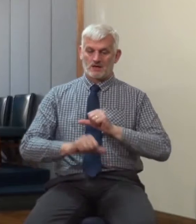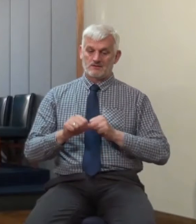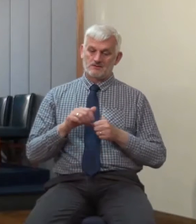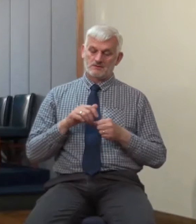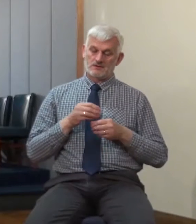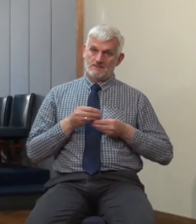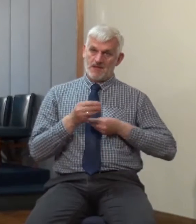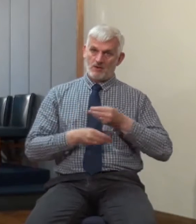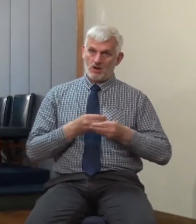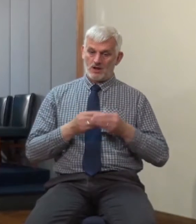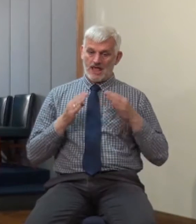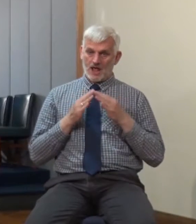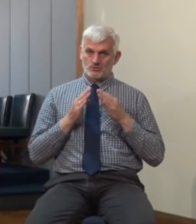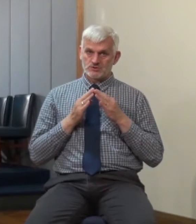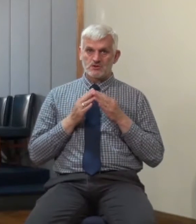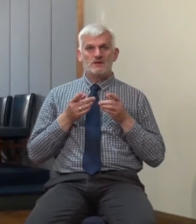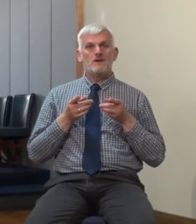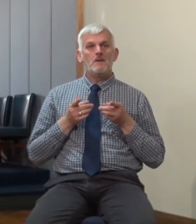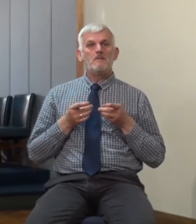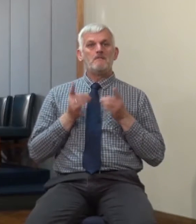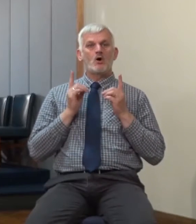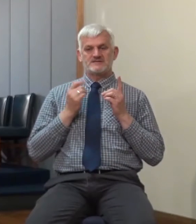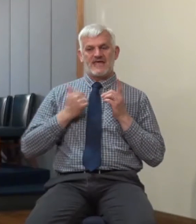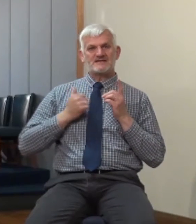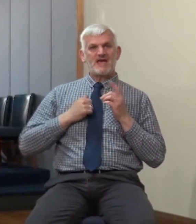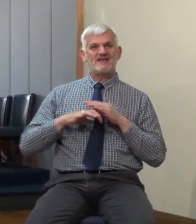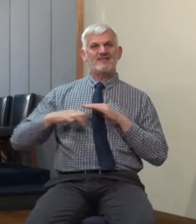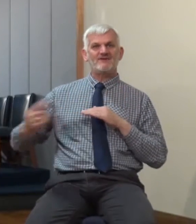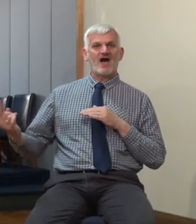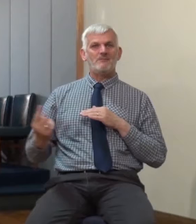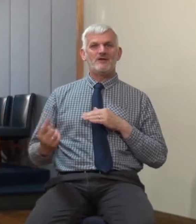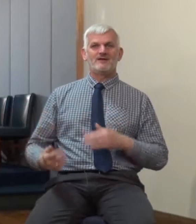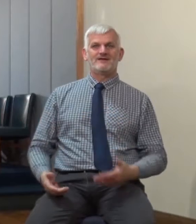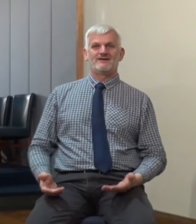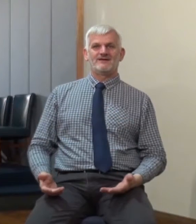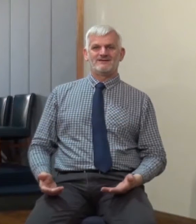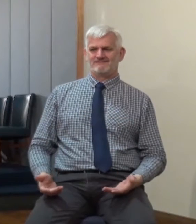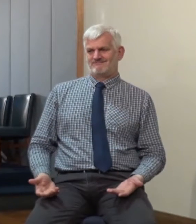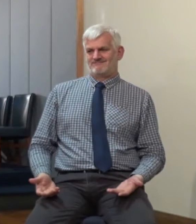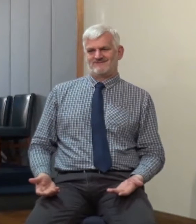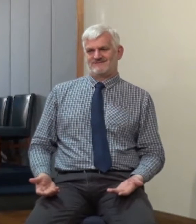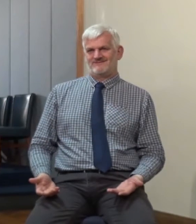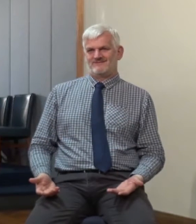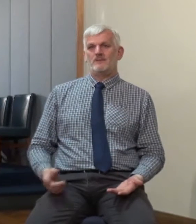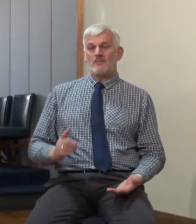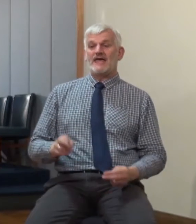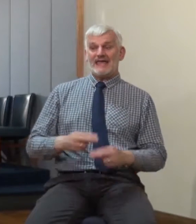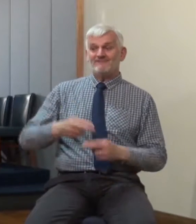that his property would have been broken into at a certain time of the night, he would have had a watch. But